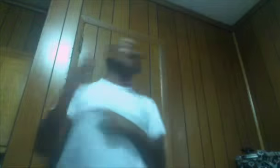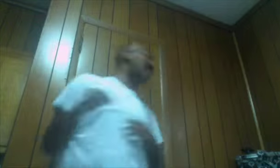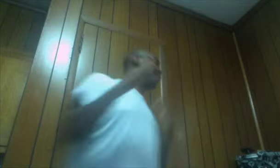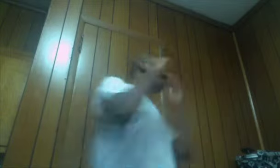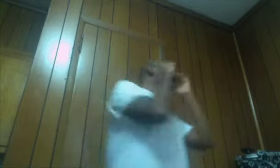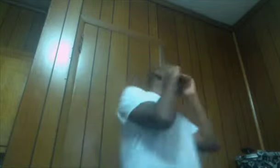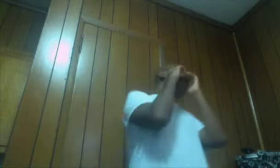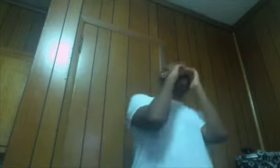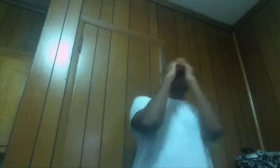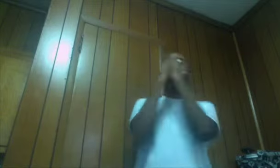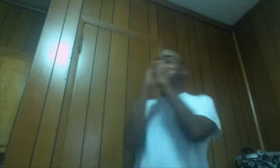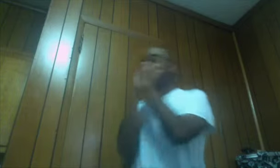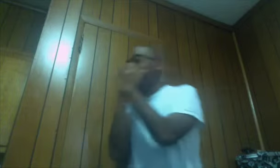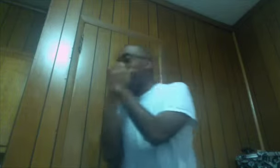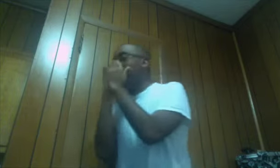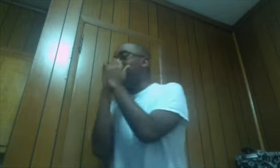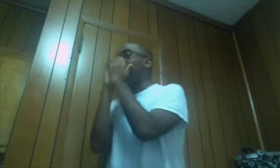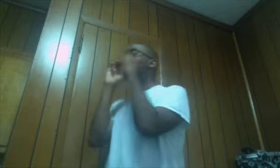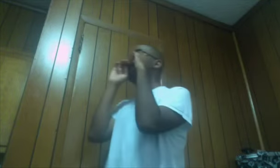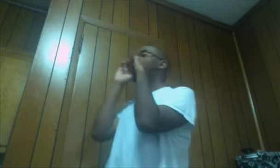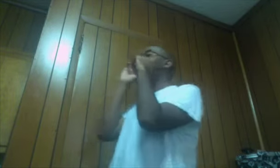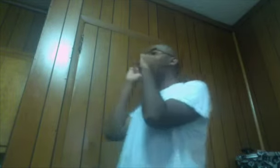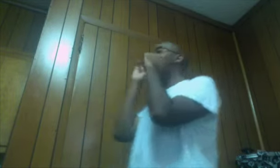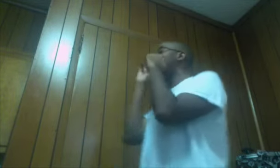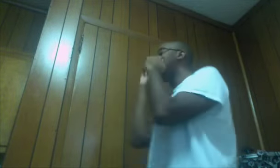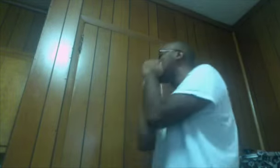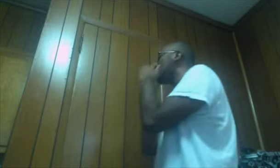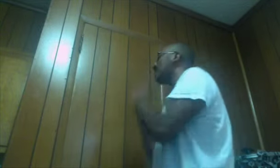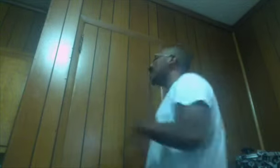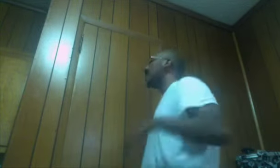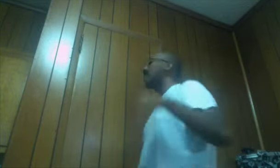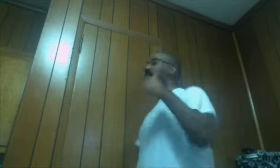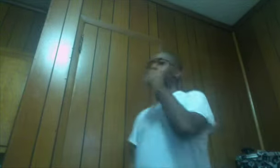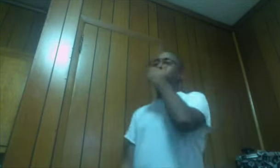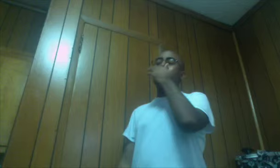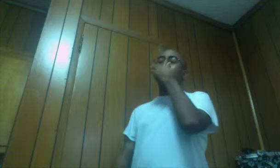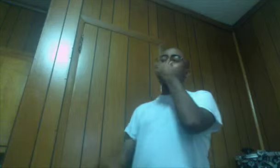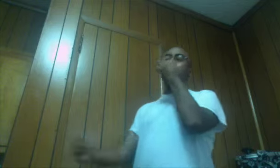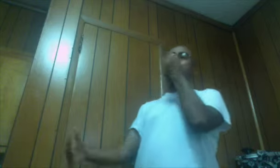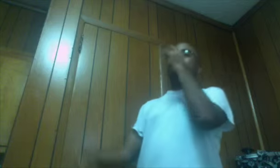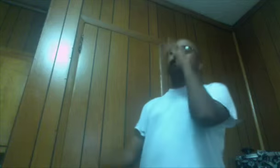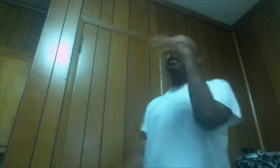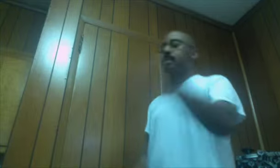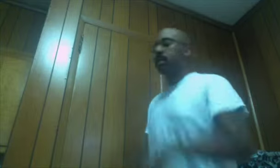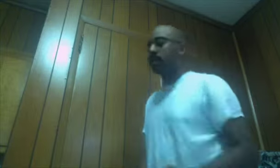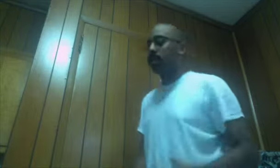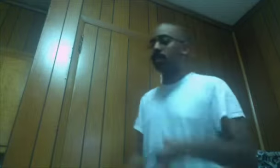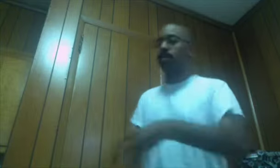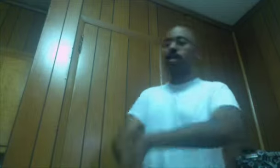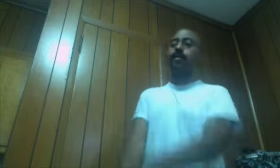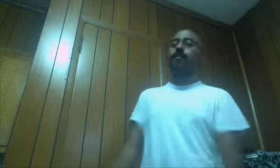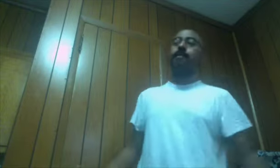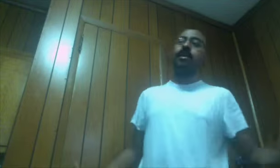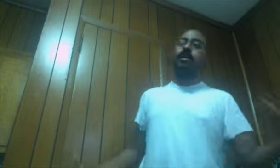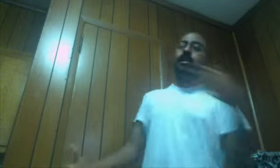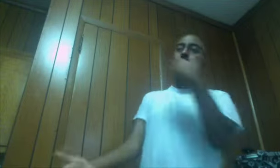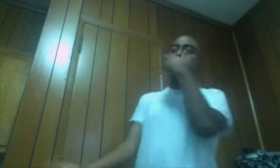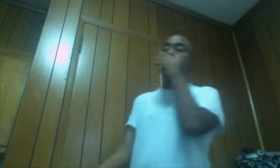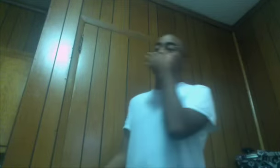like Yo This bitch is Crazy Now At that time You didn't see The whole transformation That she went to